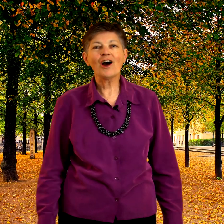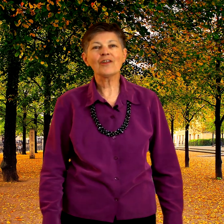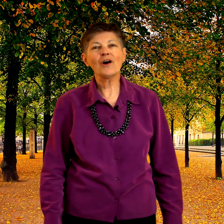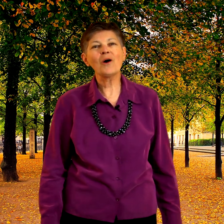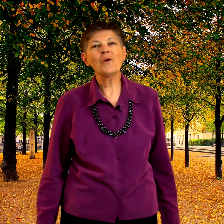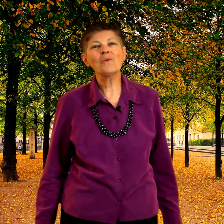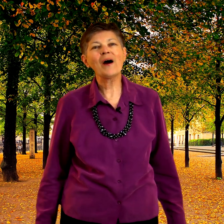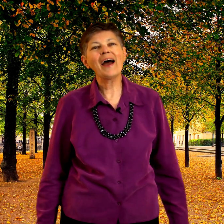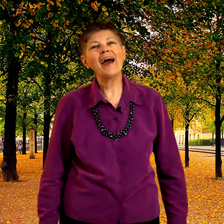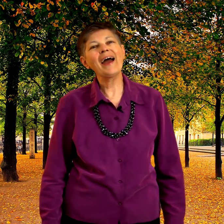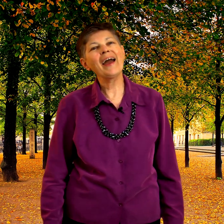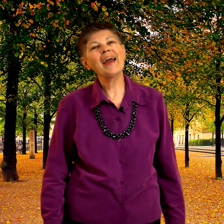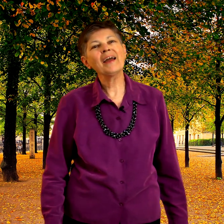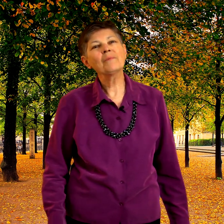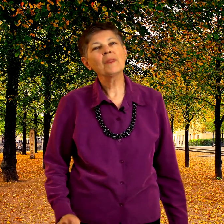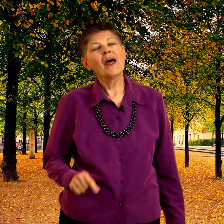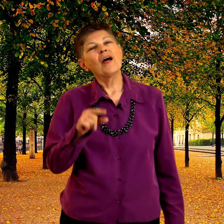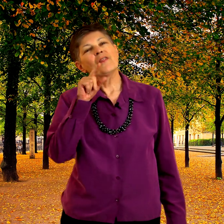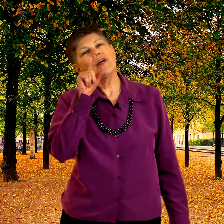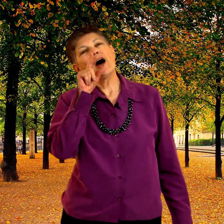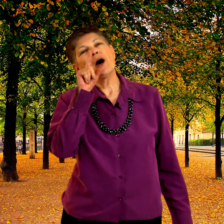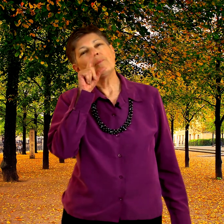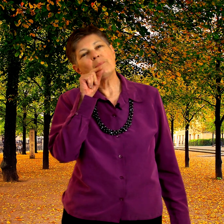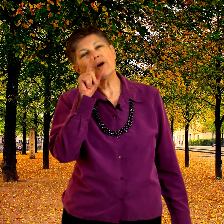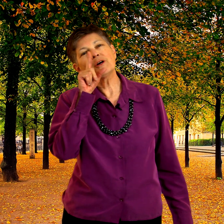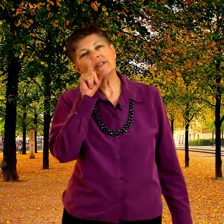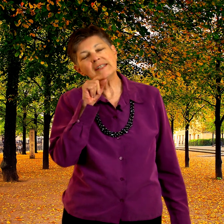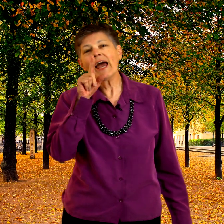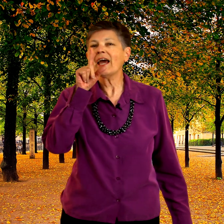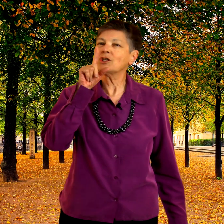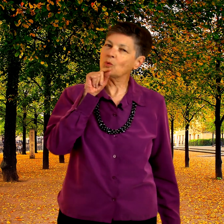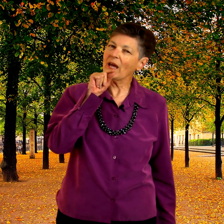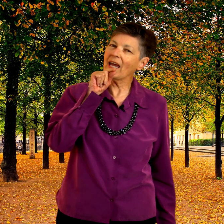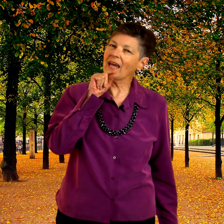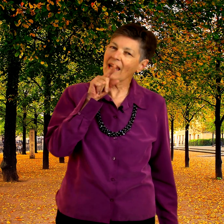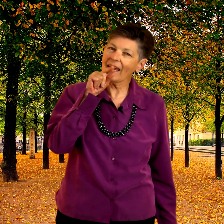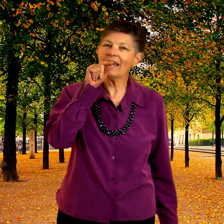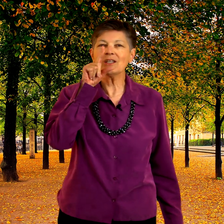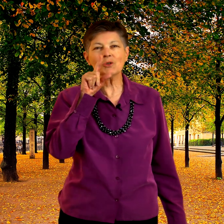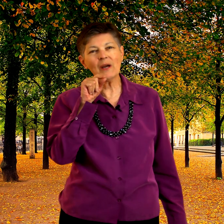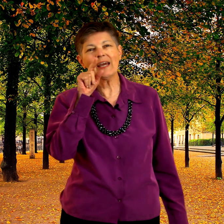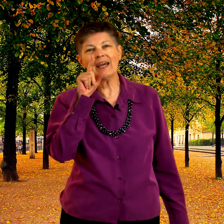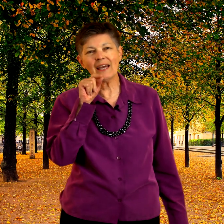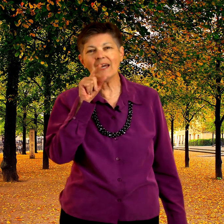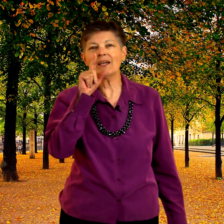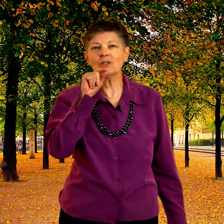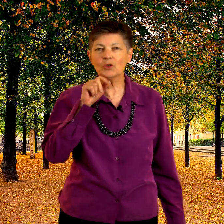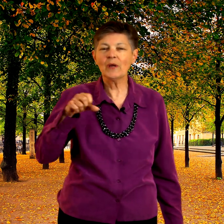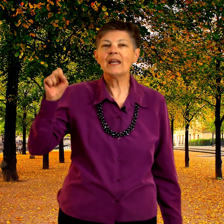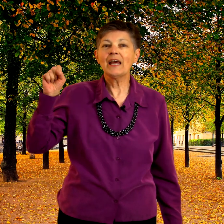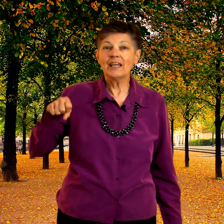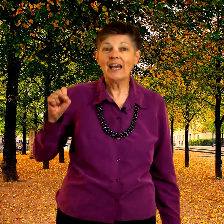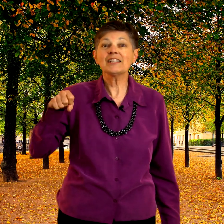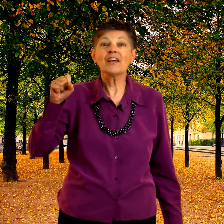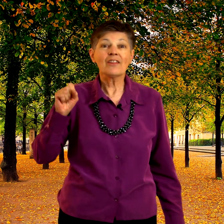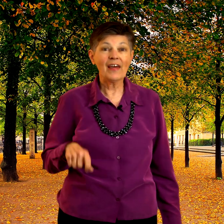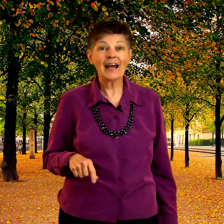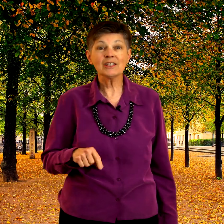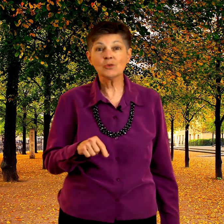the way the bird said tweet tweet tweet tweet yes that's